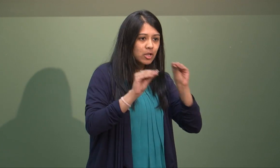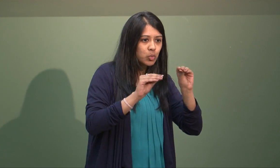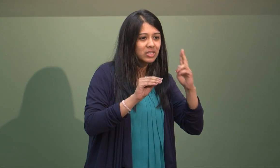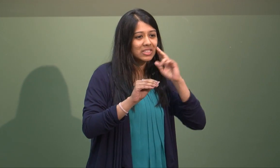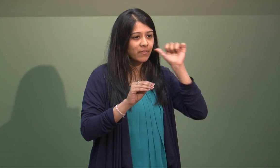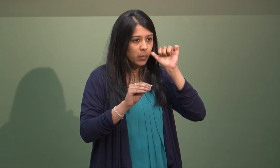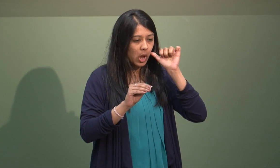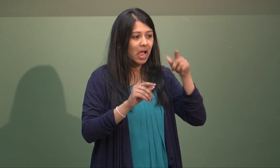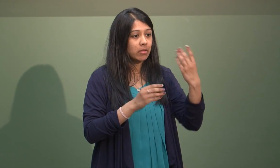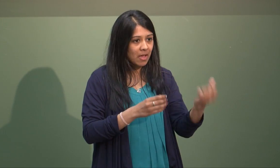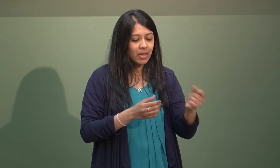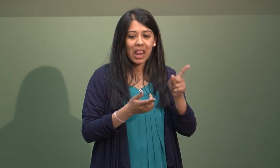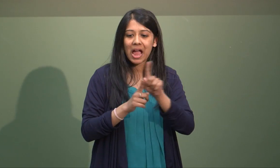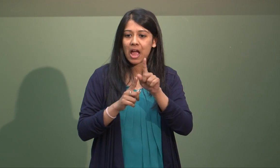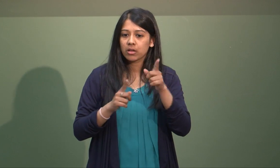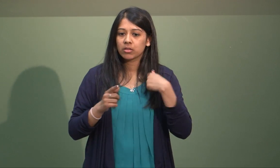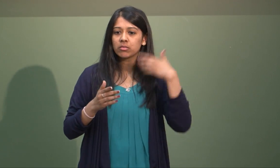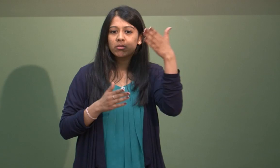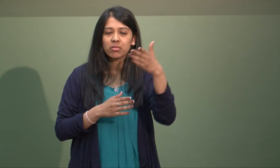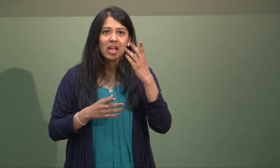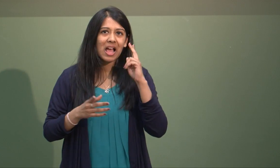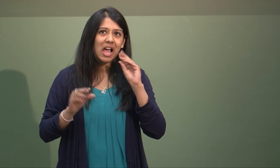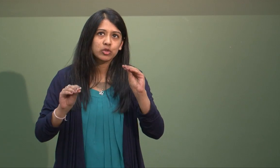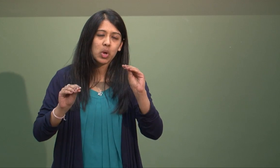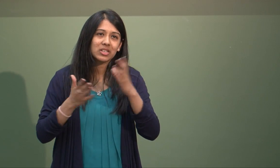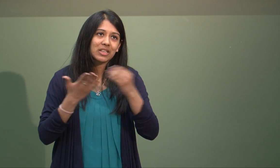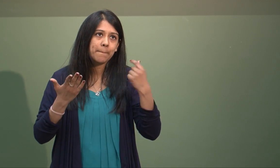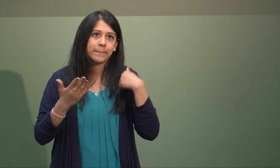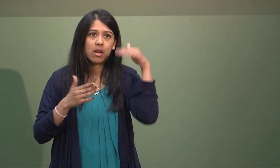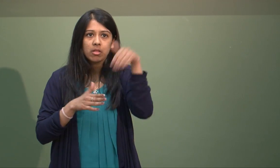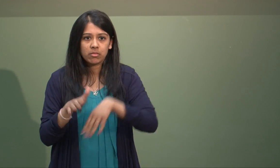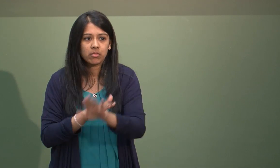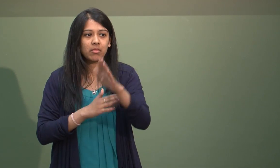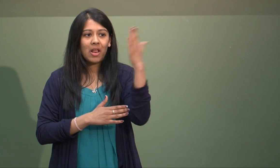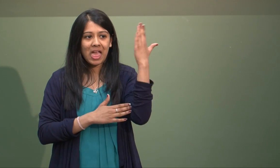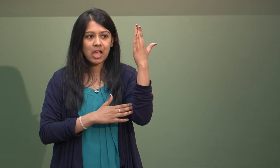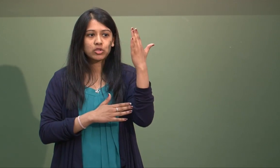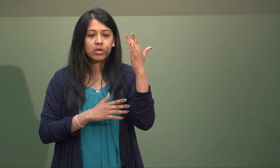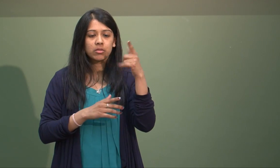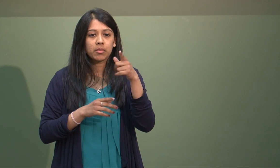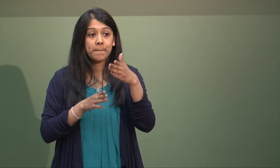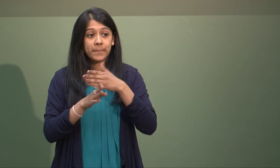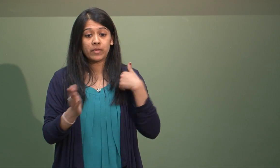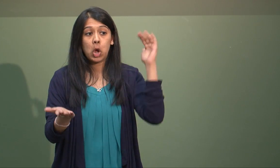aware. And then there was education as well and people were very deaf aware in the education lectures as well.